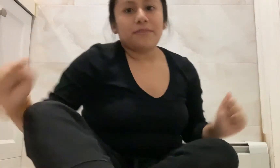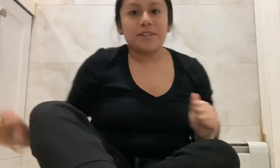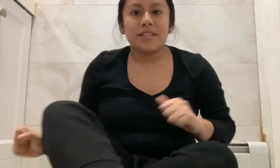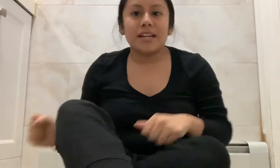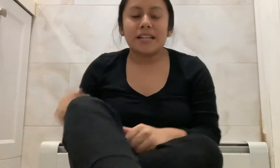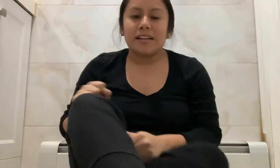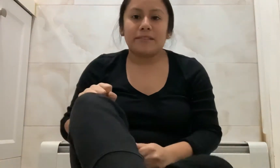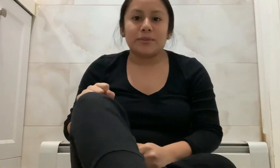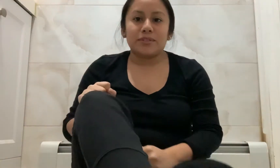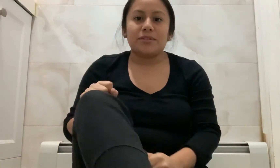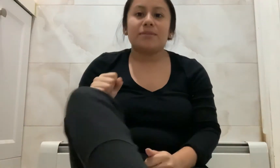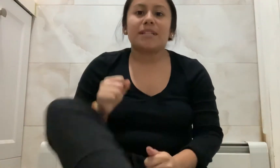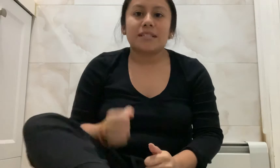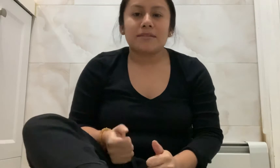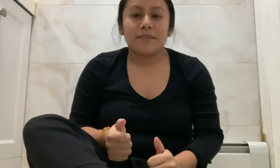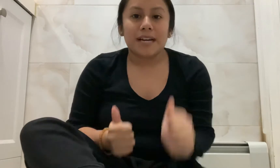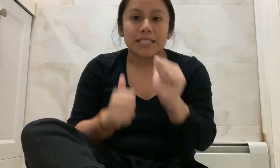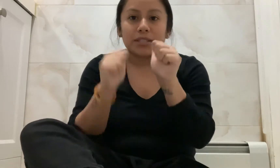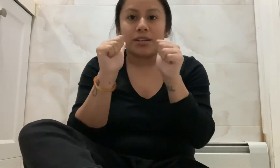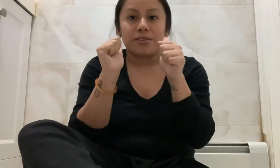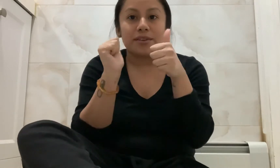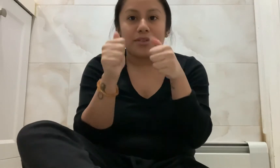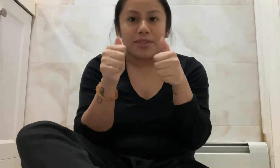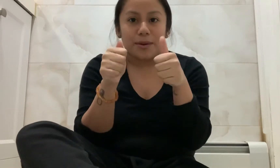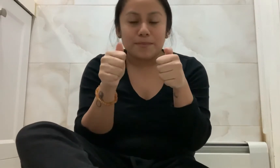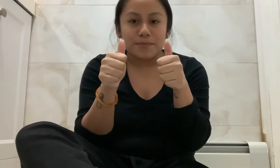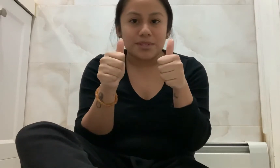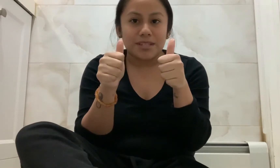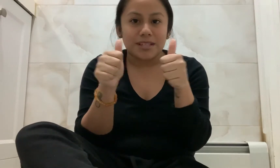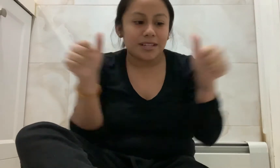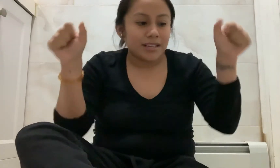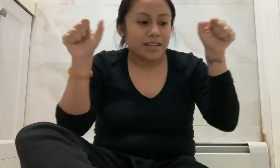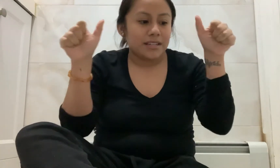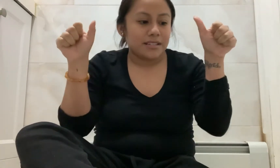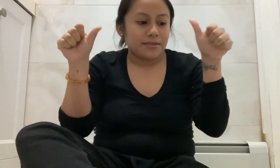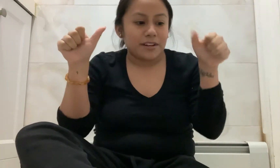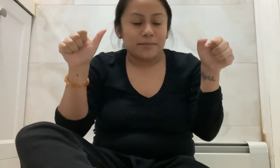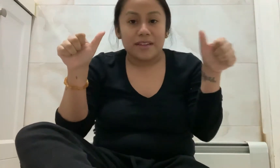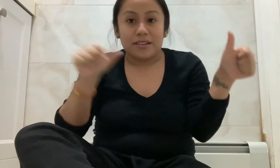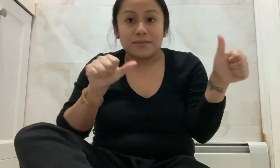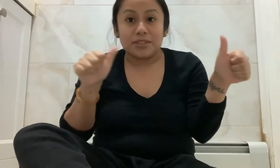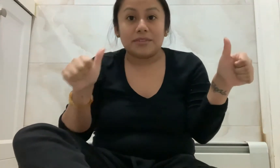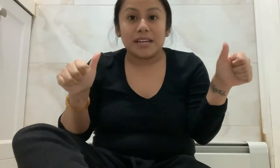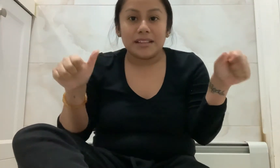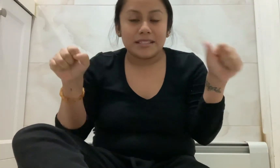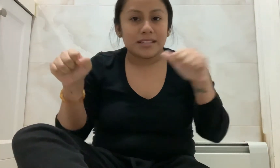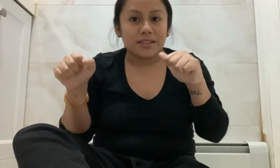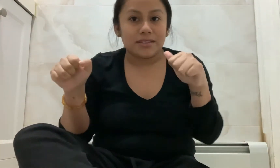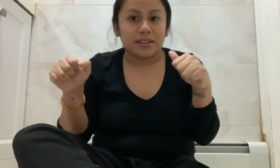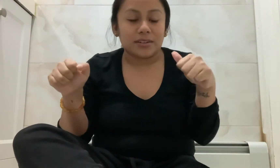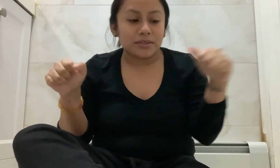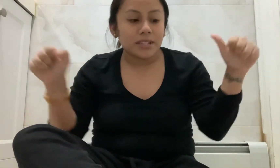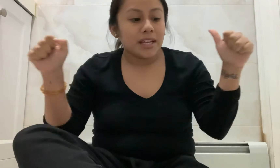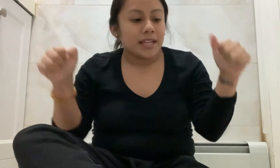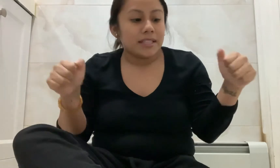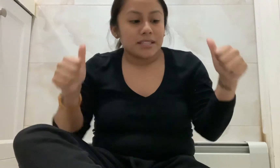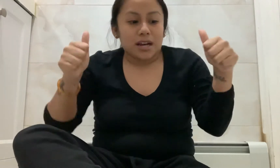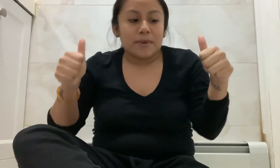first thing I need everyone to do is find your thumbs. So here are my thumbs. Are you ready? This is how the song goes. Tommy